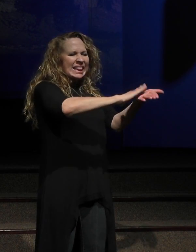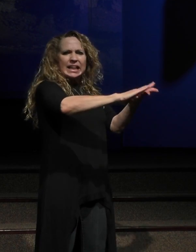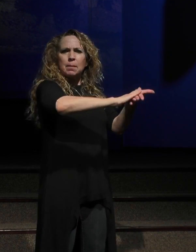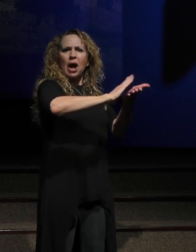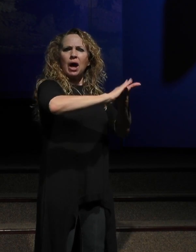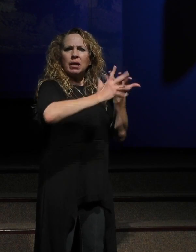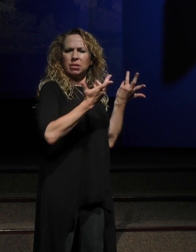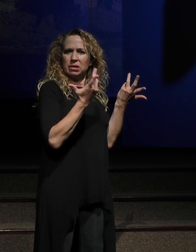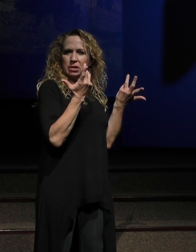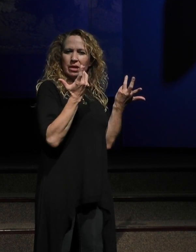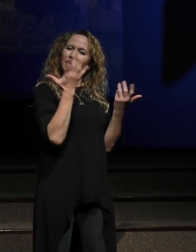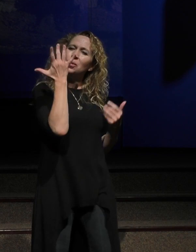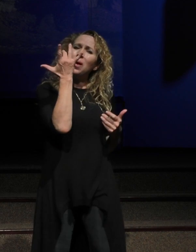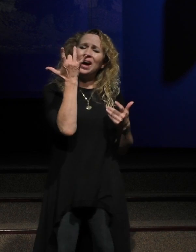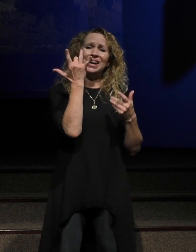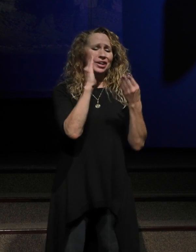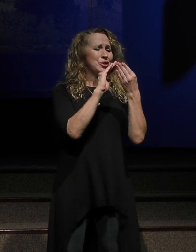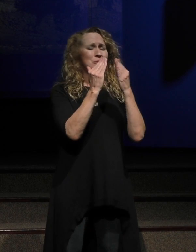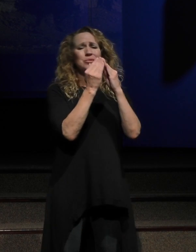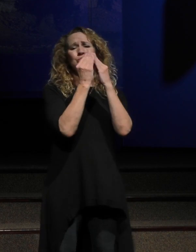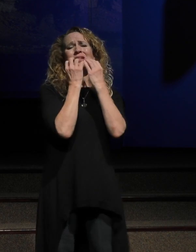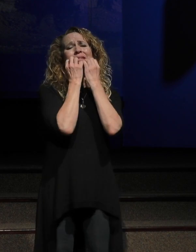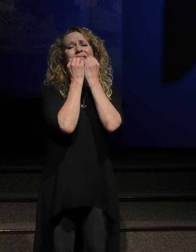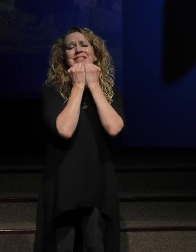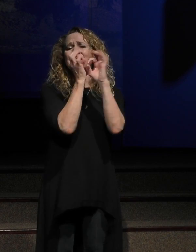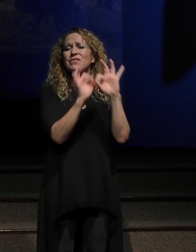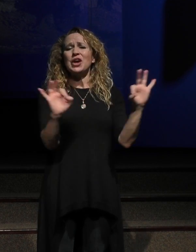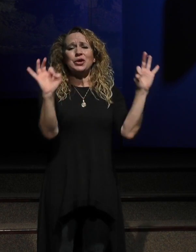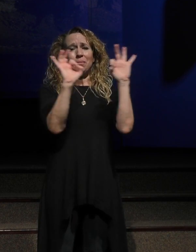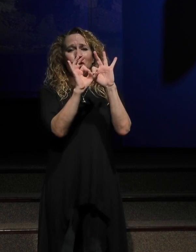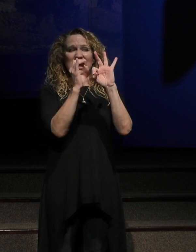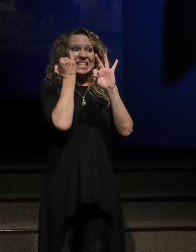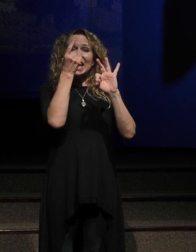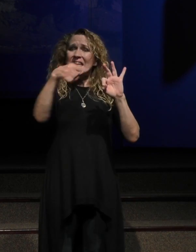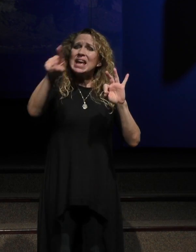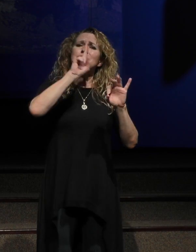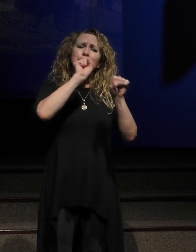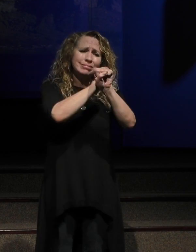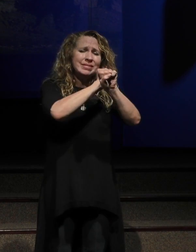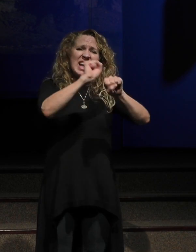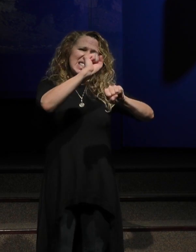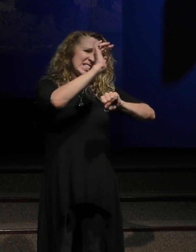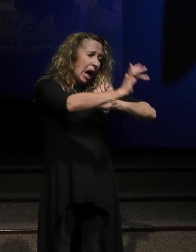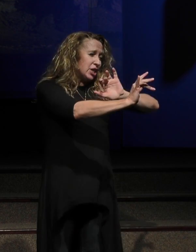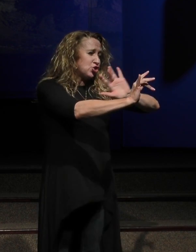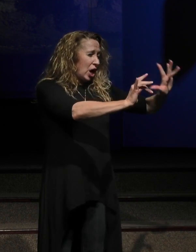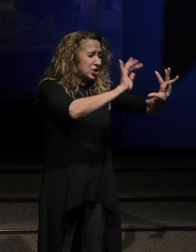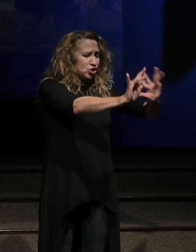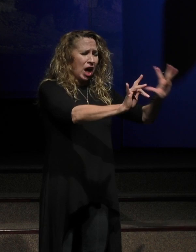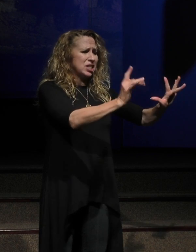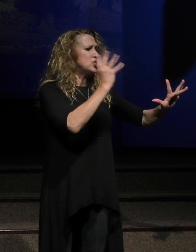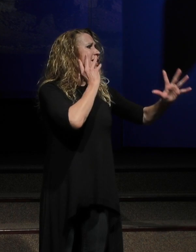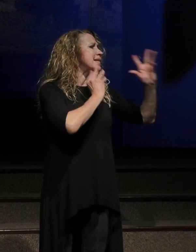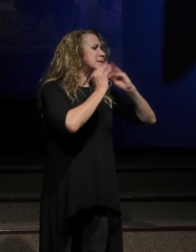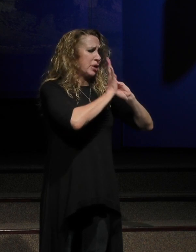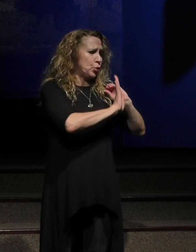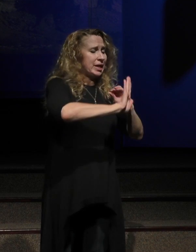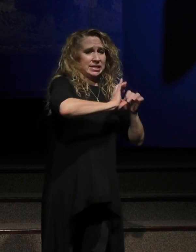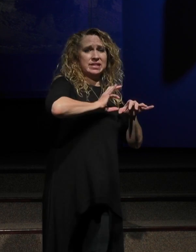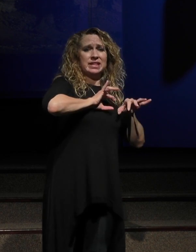something about community that the community gains by actually touching, physically touching, the pain of somebody else.